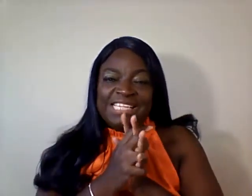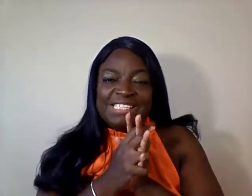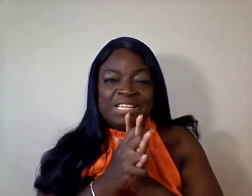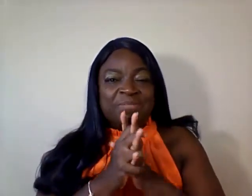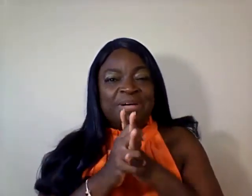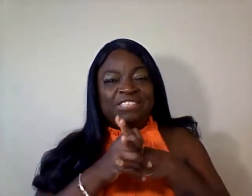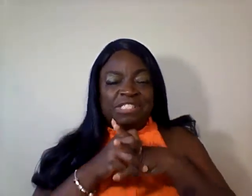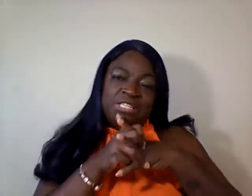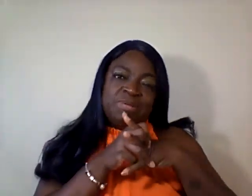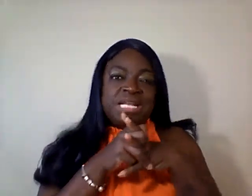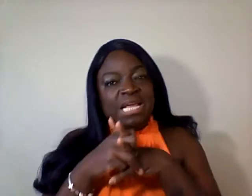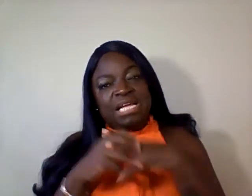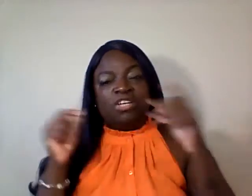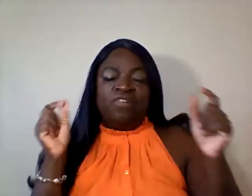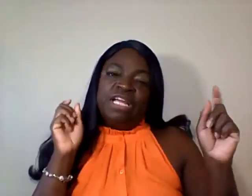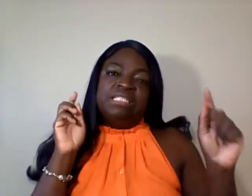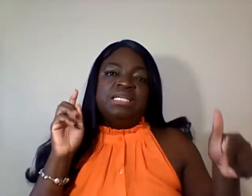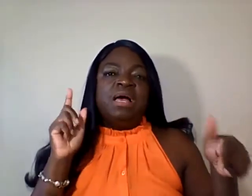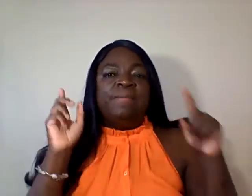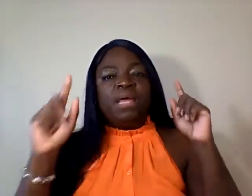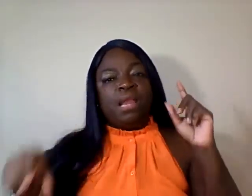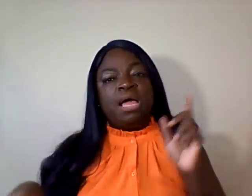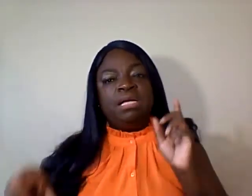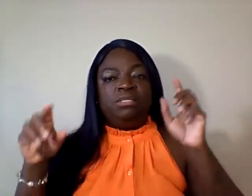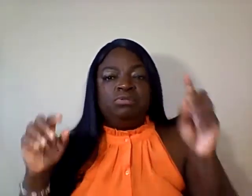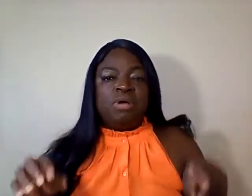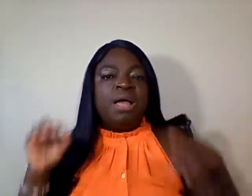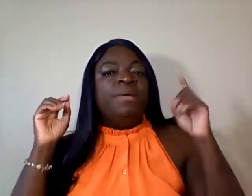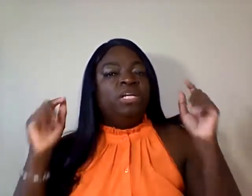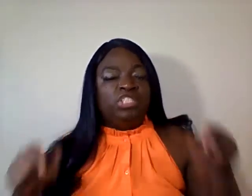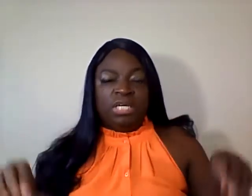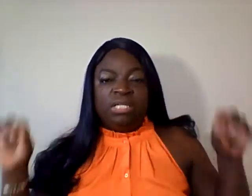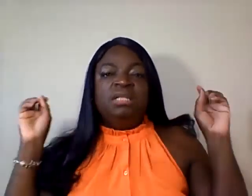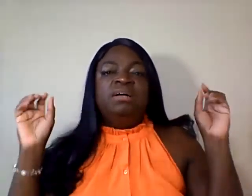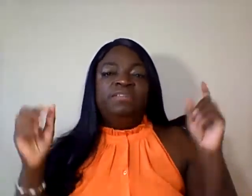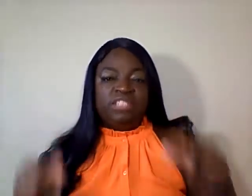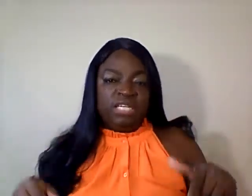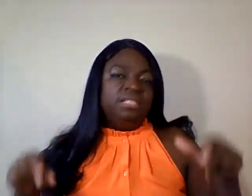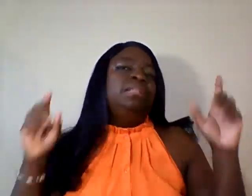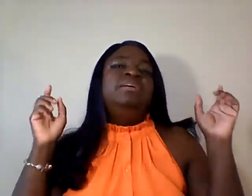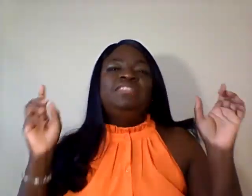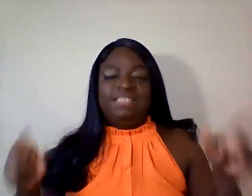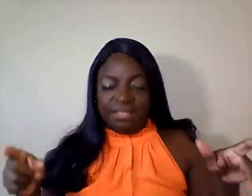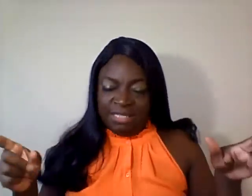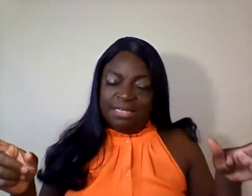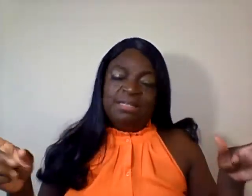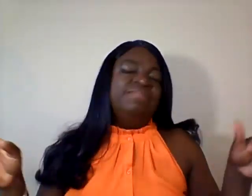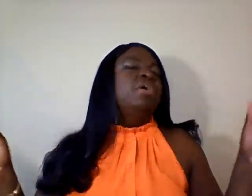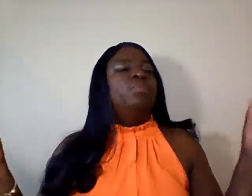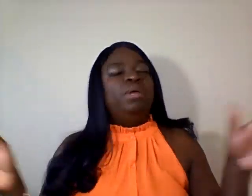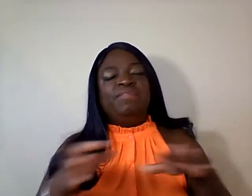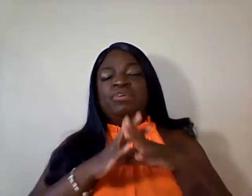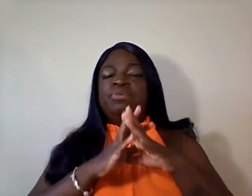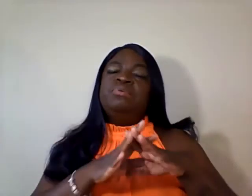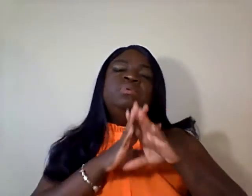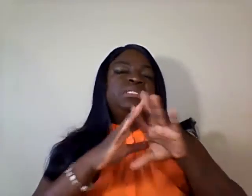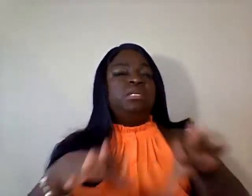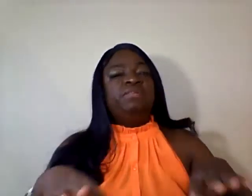you so much for tuning in. Don't forget to comment, like, subscribe, share the love, share the love, share the love. Whatever you do, serve